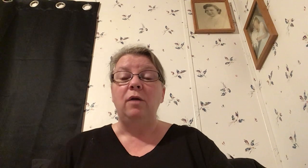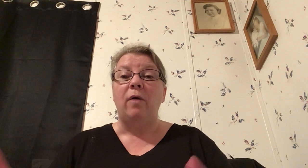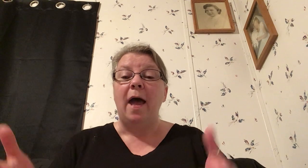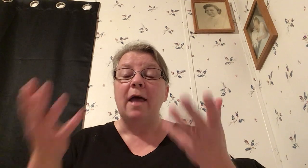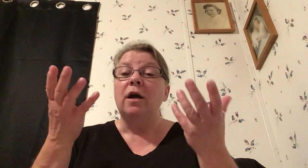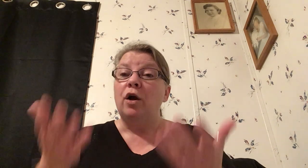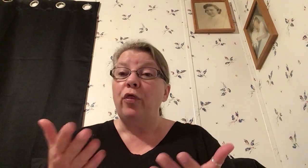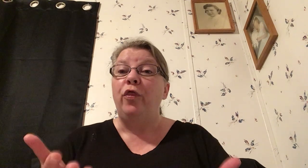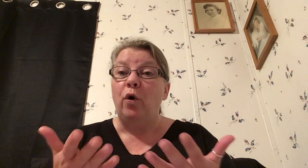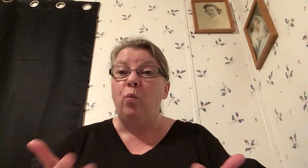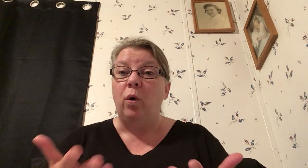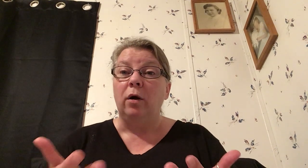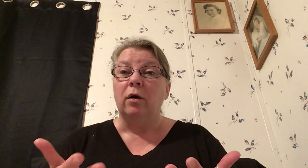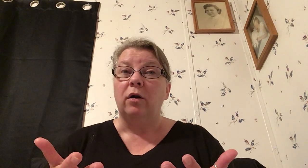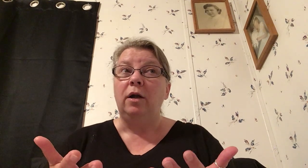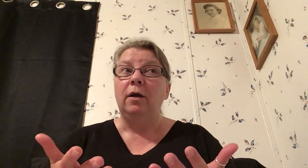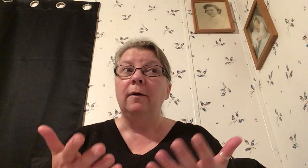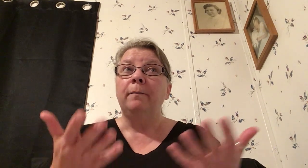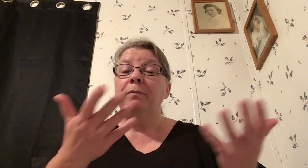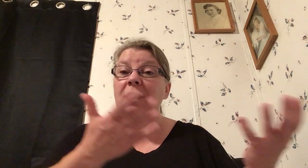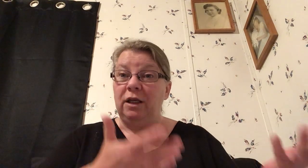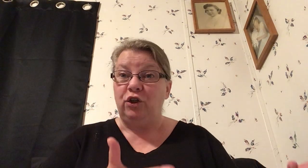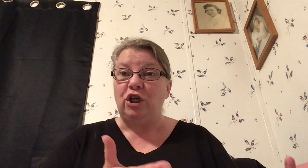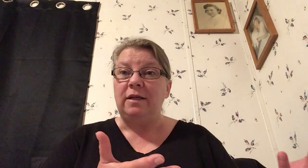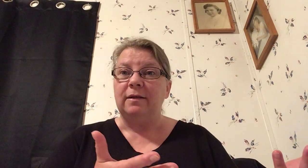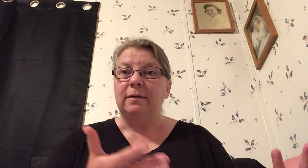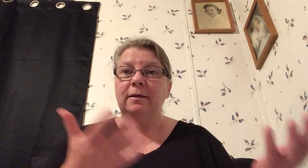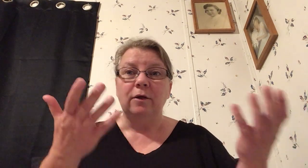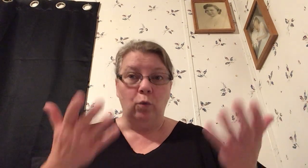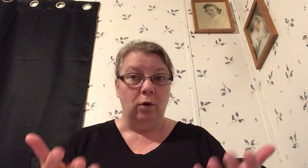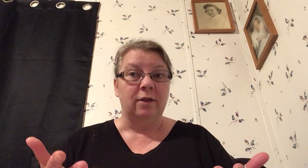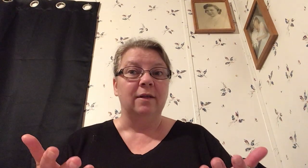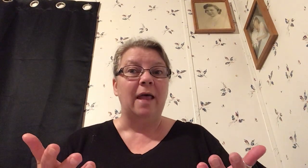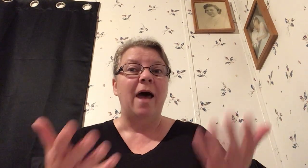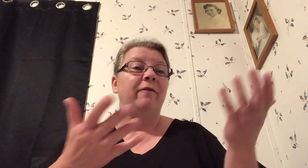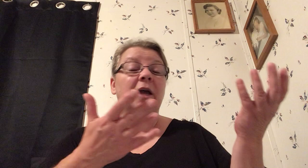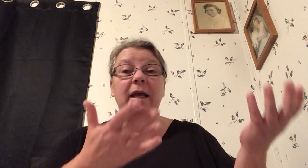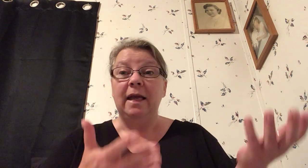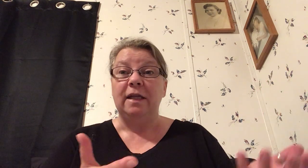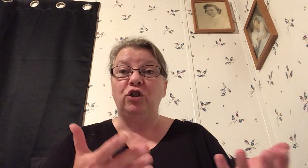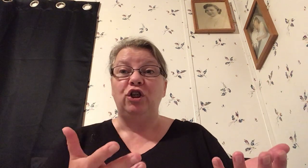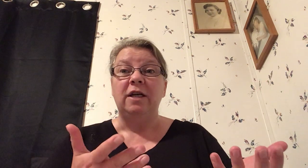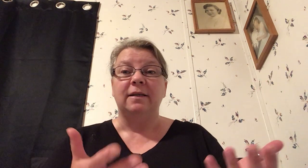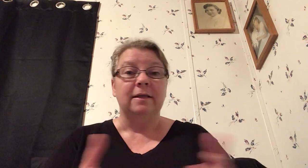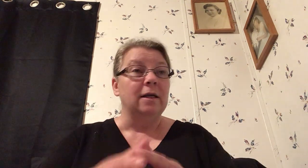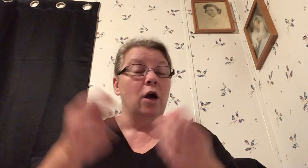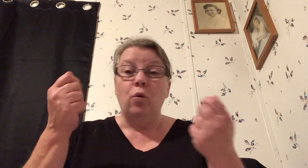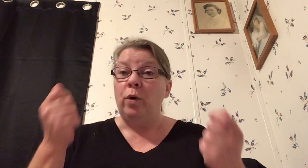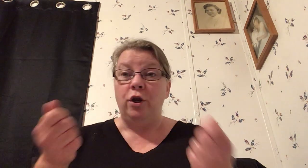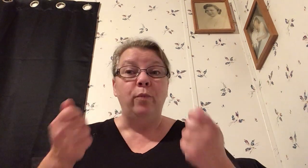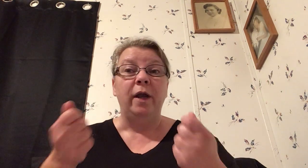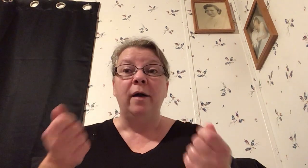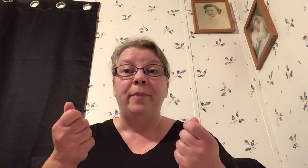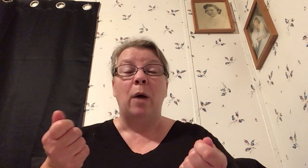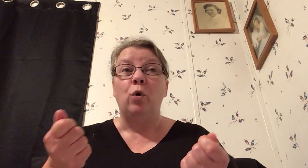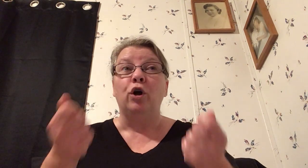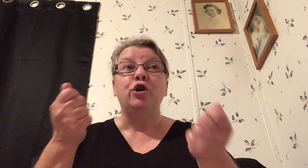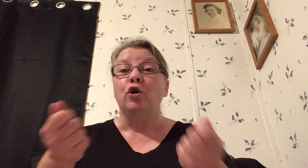right the word is Jesus the word is alive it's Jesus when you pick up that word you're